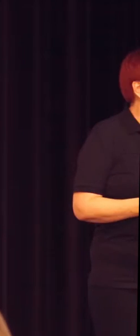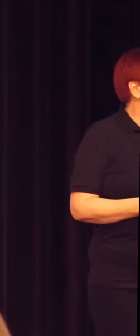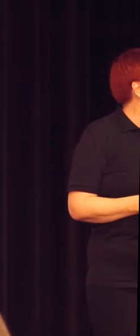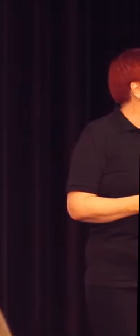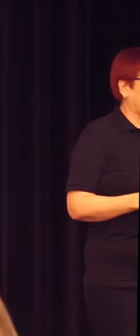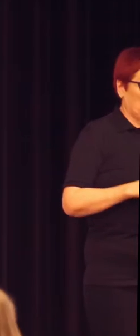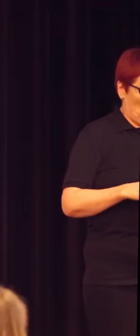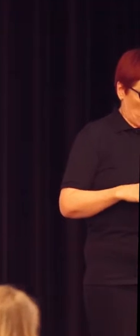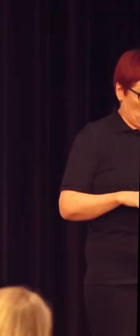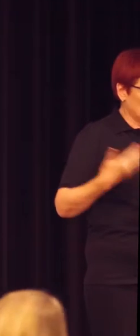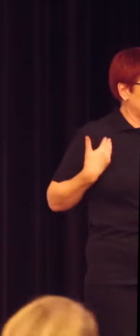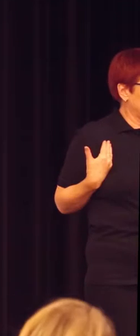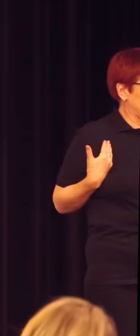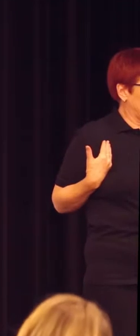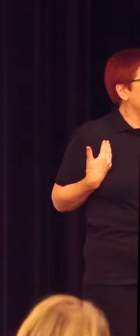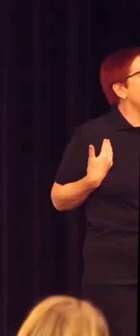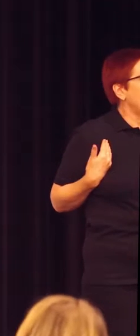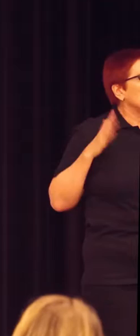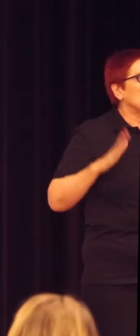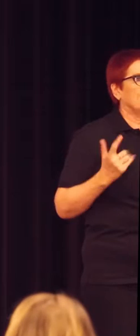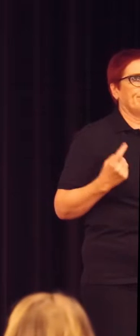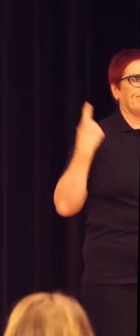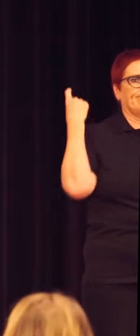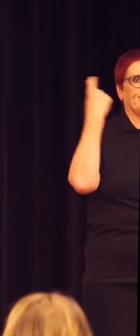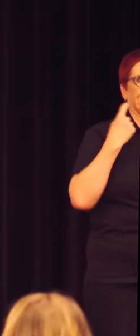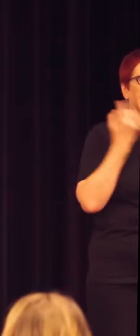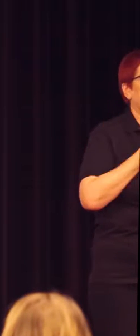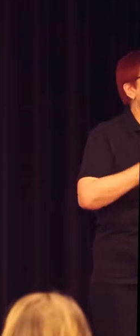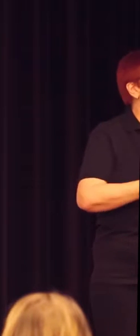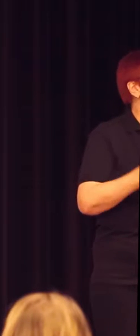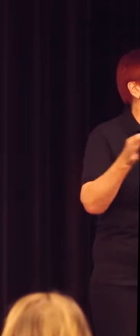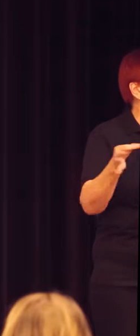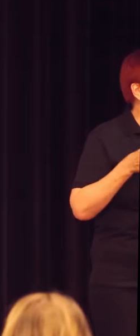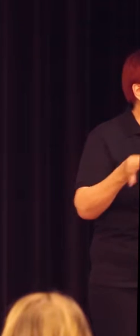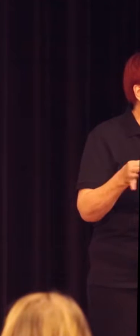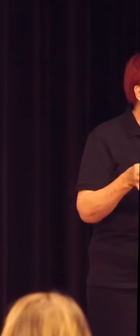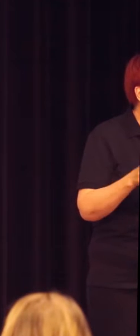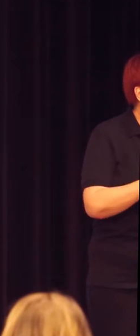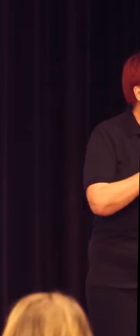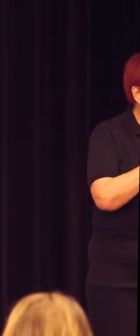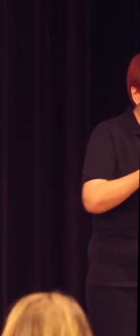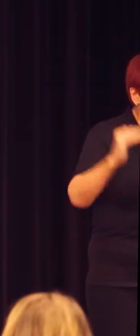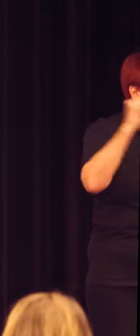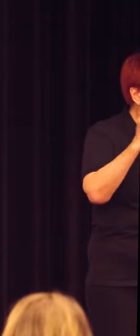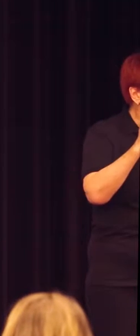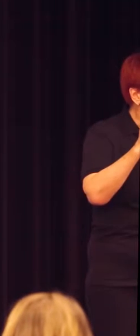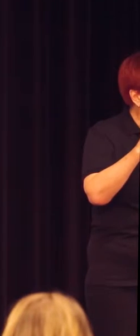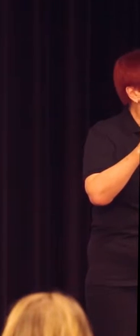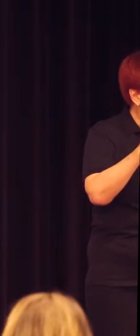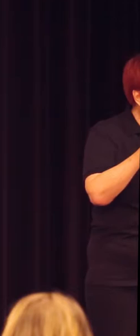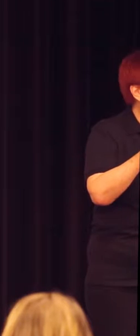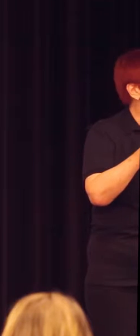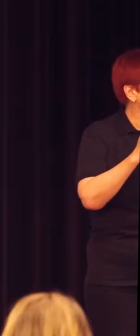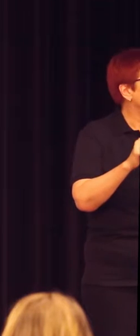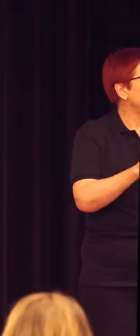somebody like me, we need to think about how we redesign, not just for equality, but realise that by doing that, we